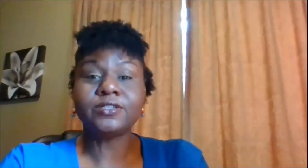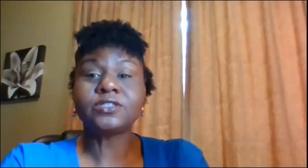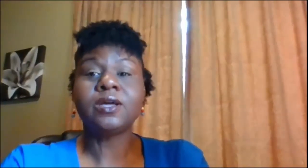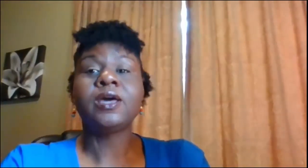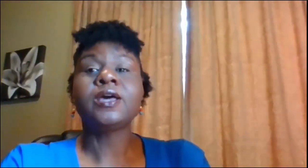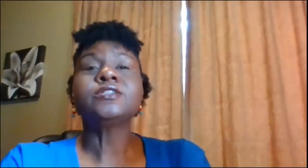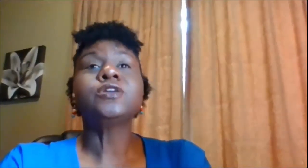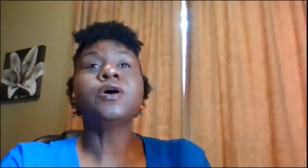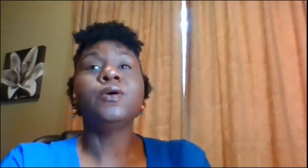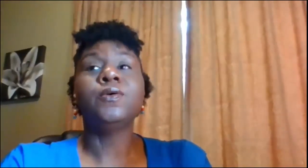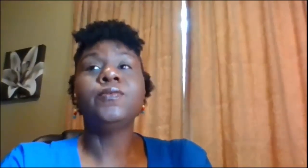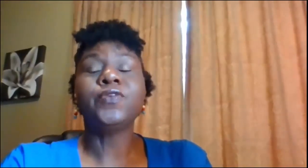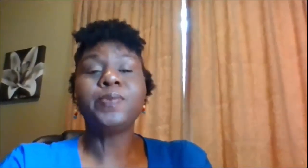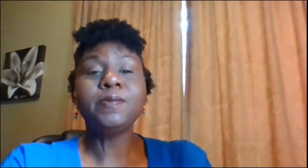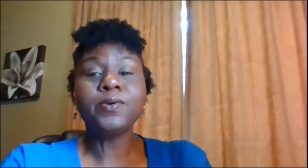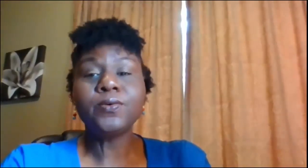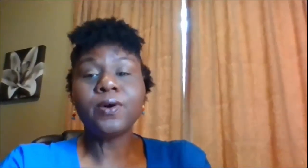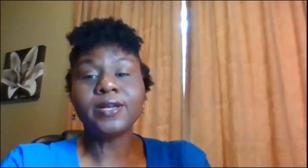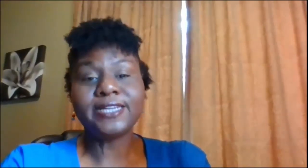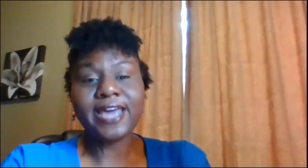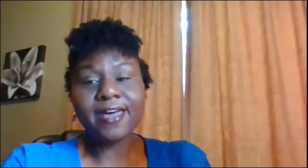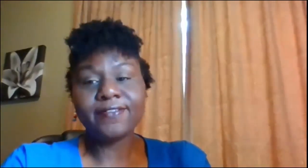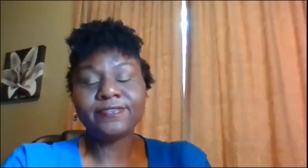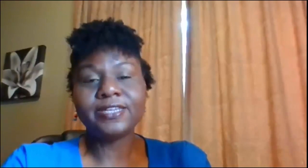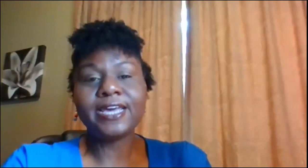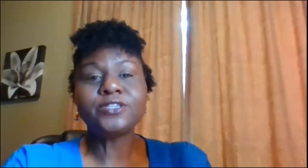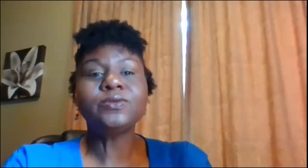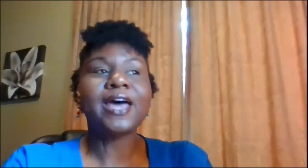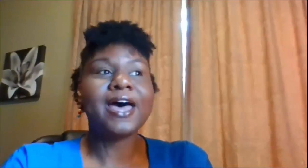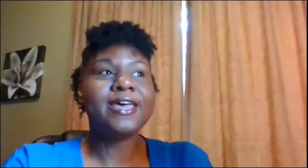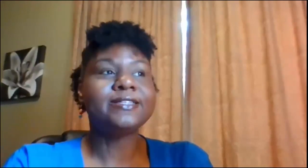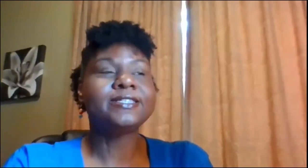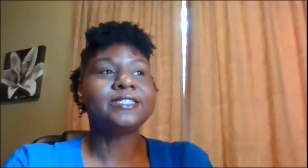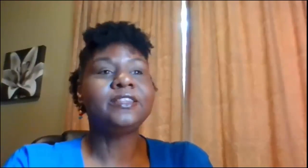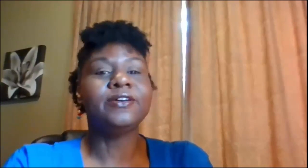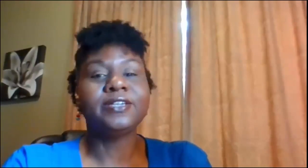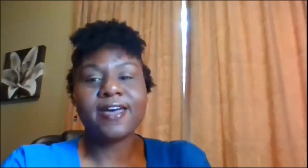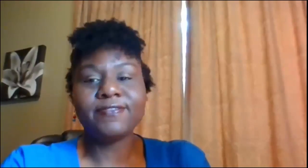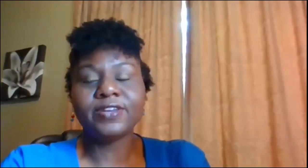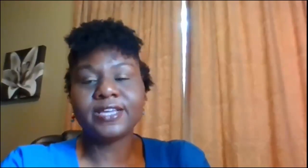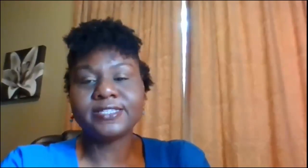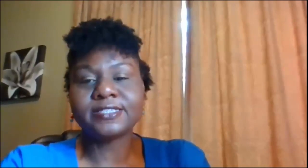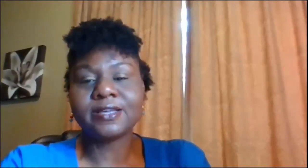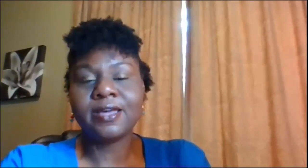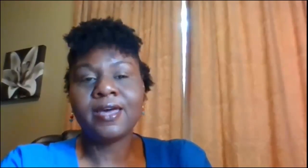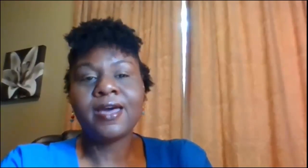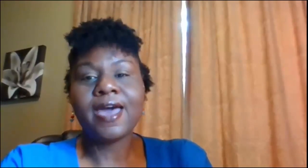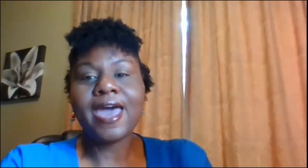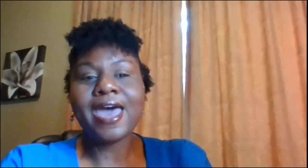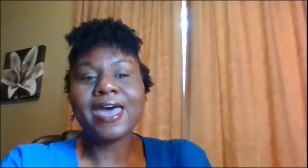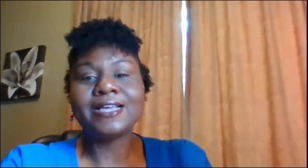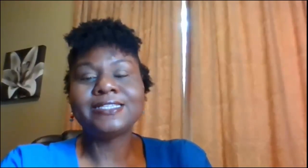so for people who are deaf they do not see their deafness as